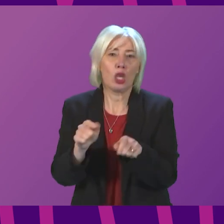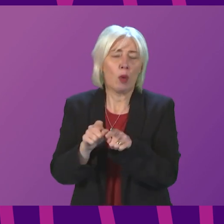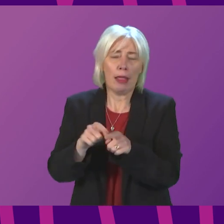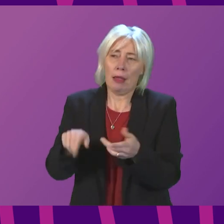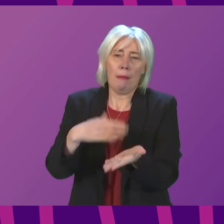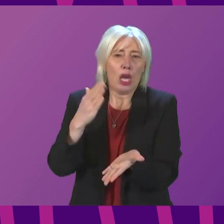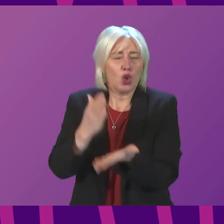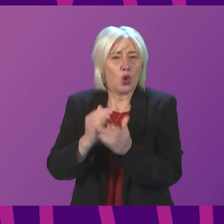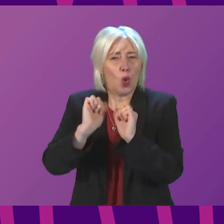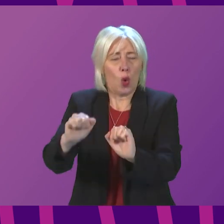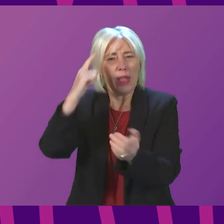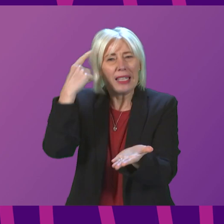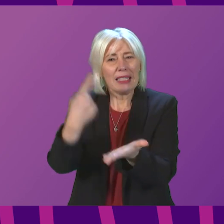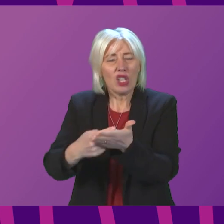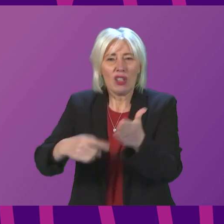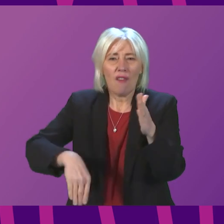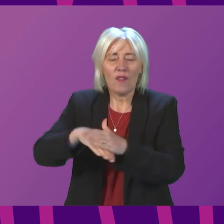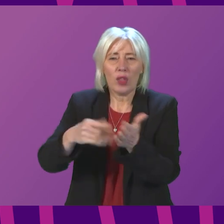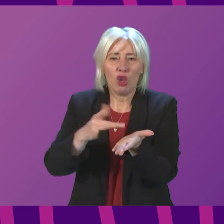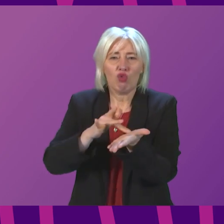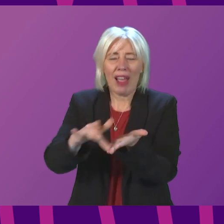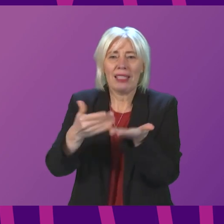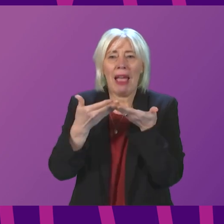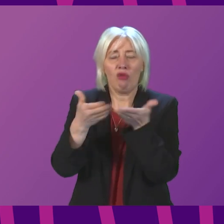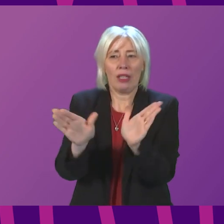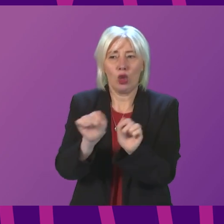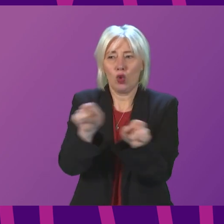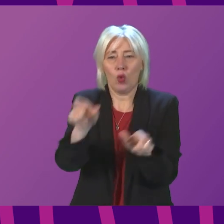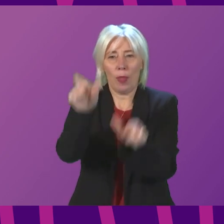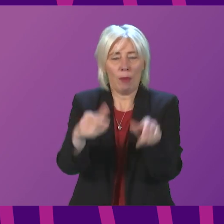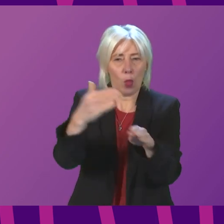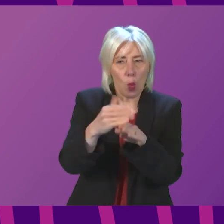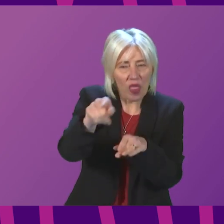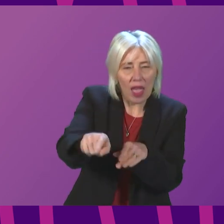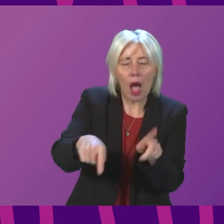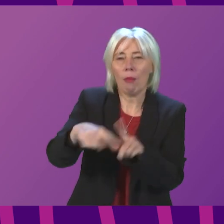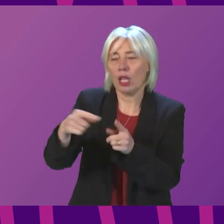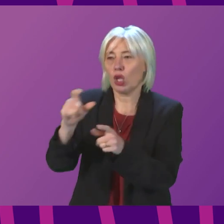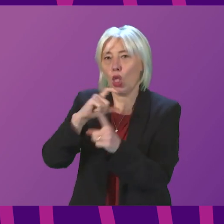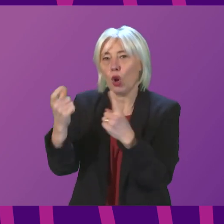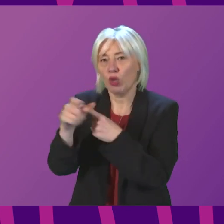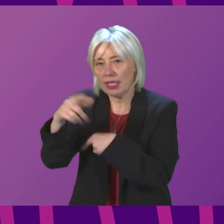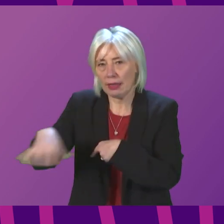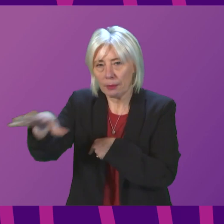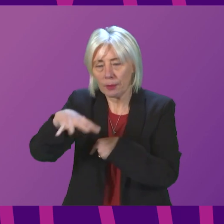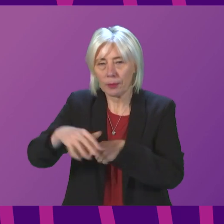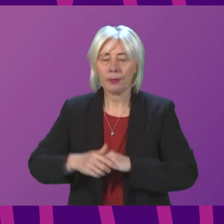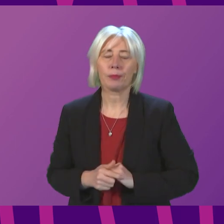that their decisions are fully transparent to their workers and to the wider community. Megan Gallagher.